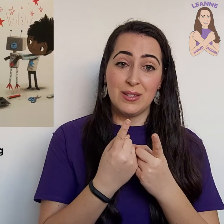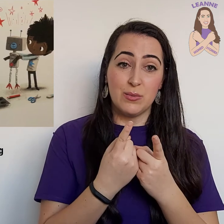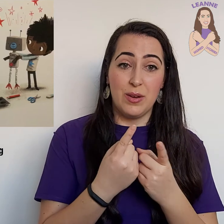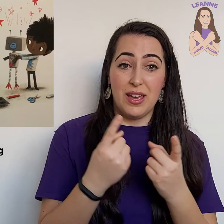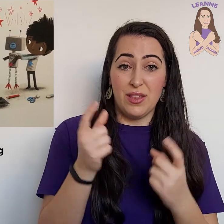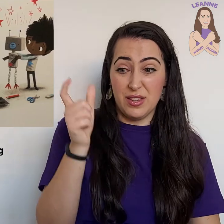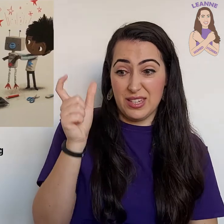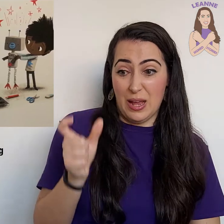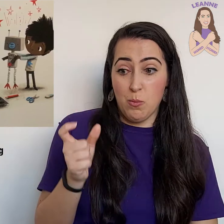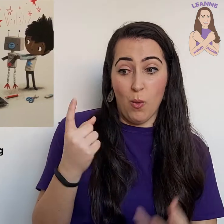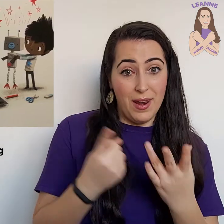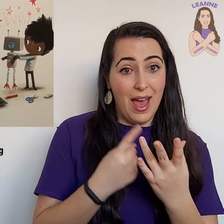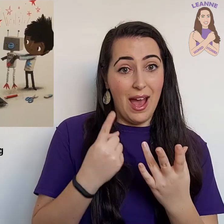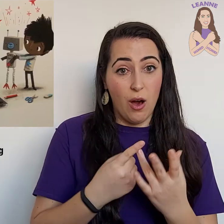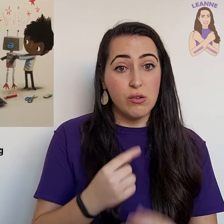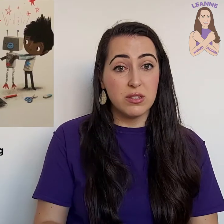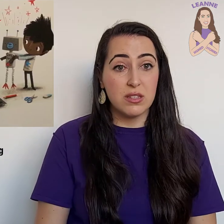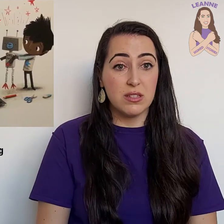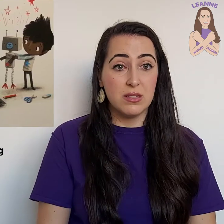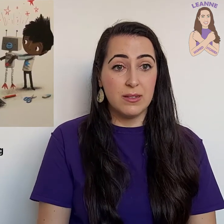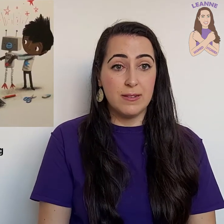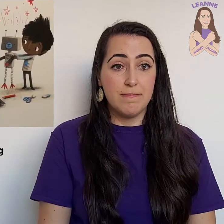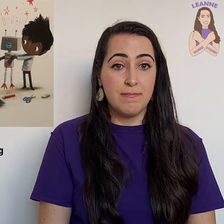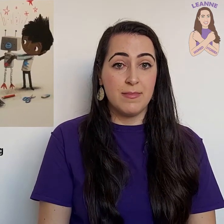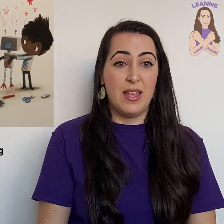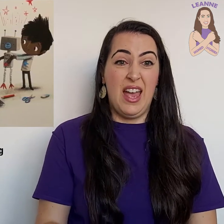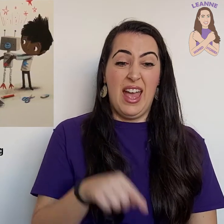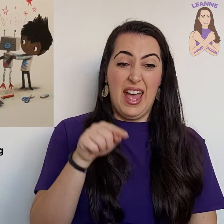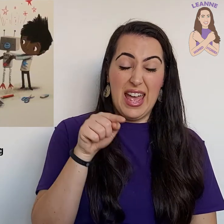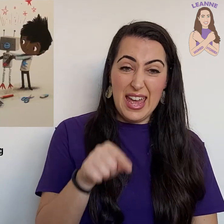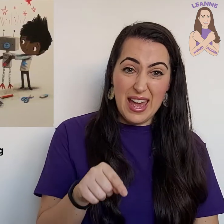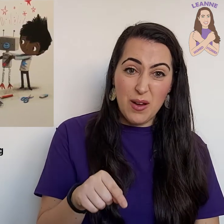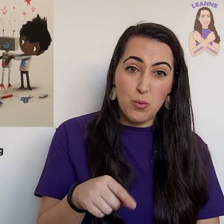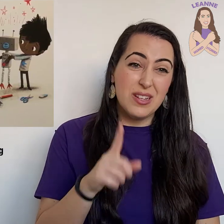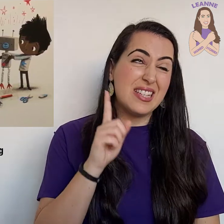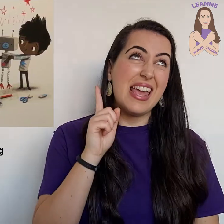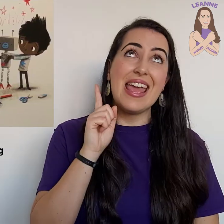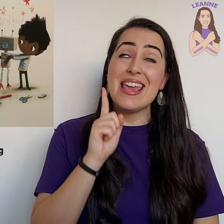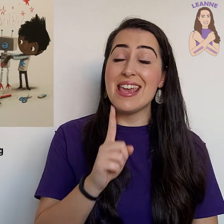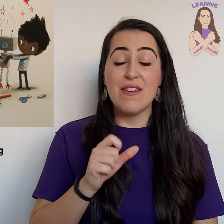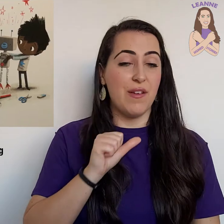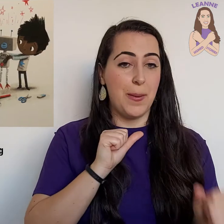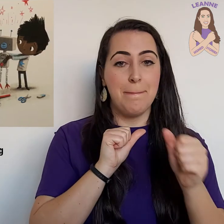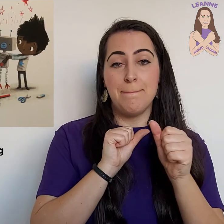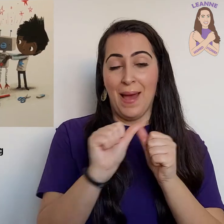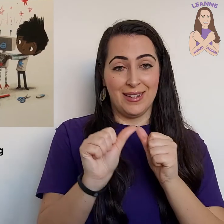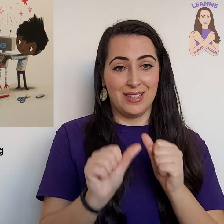with someone else, it was even better.